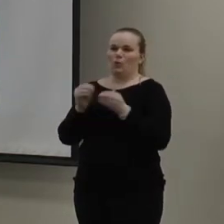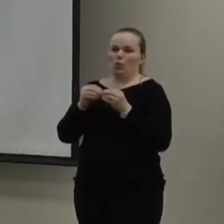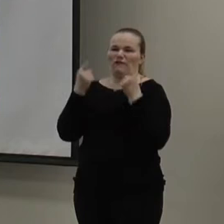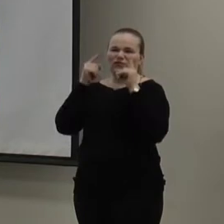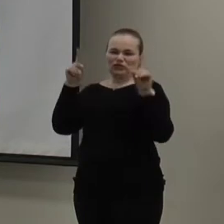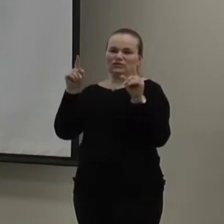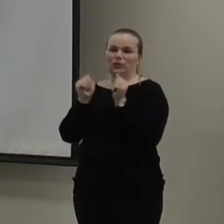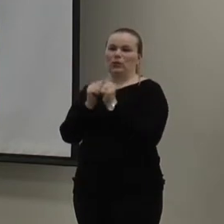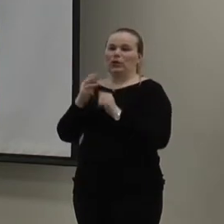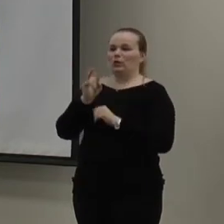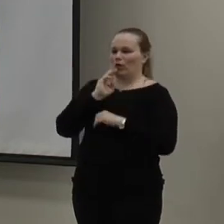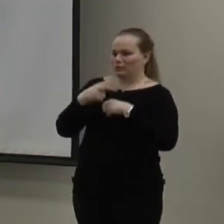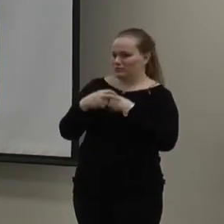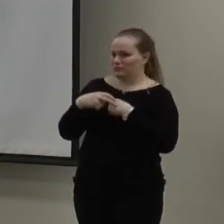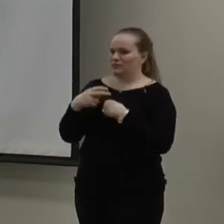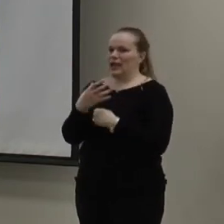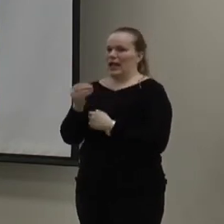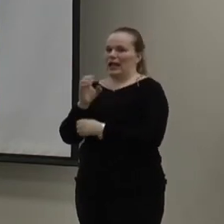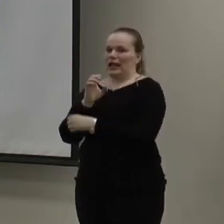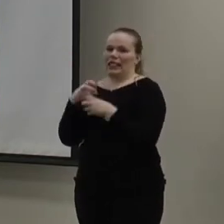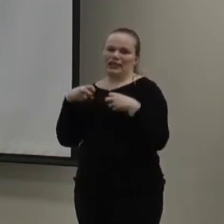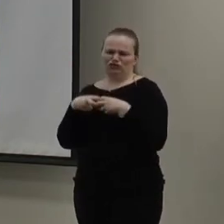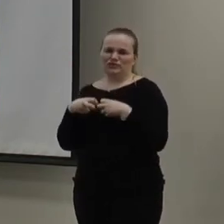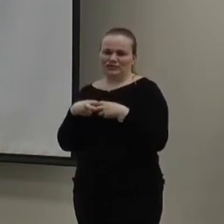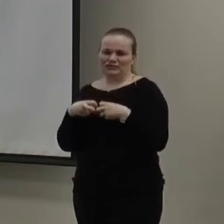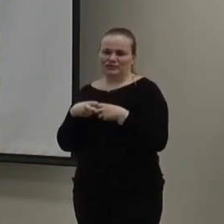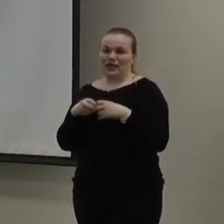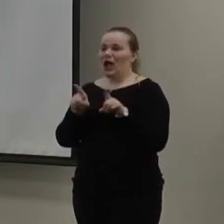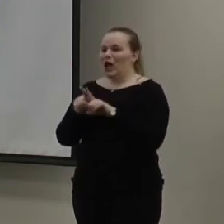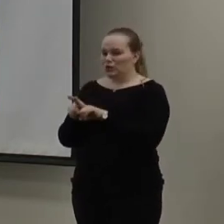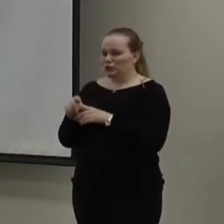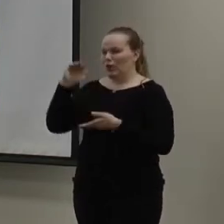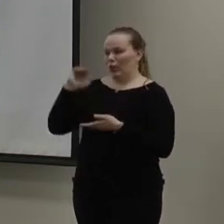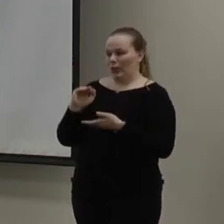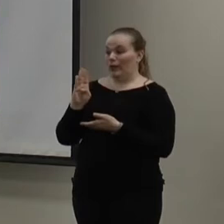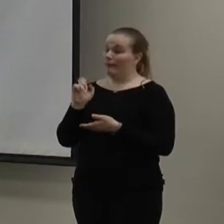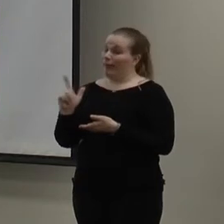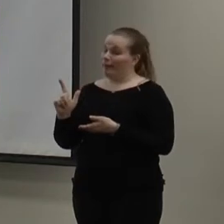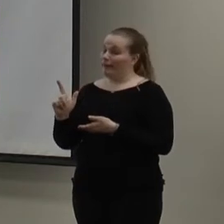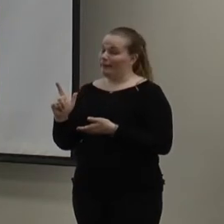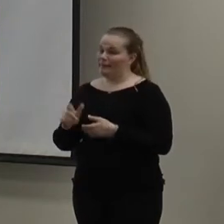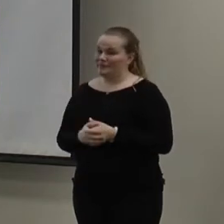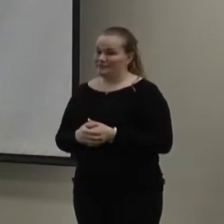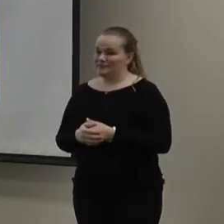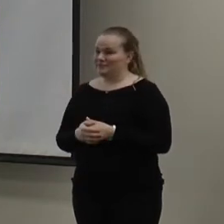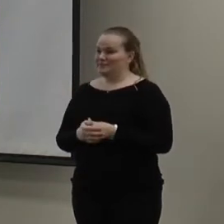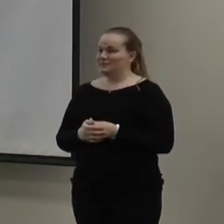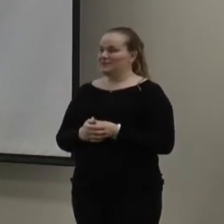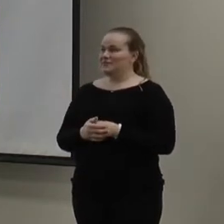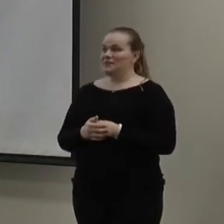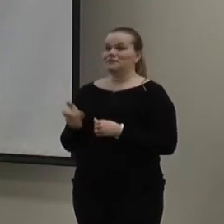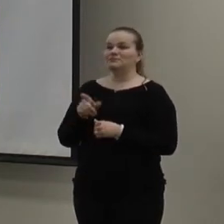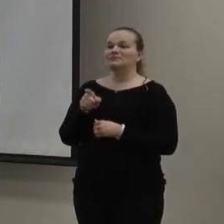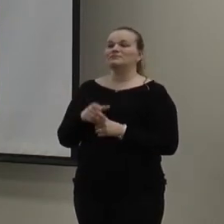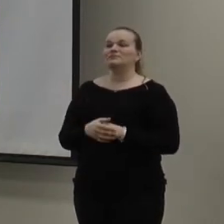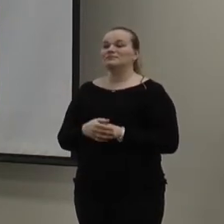particularly with water and electricity, and also to go around into the world. Okay. Definitely. Definitely.